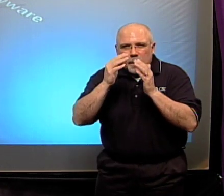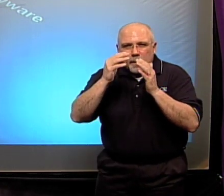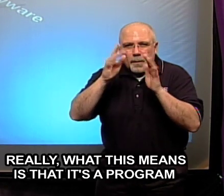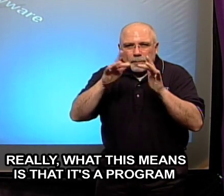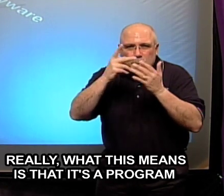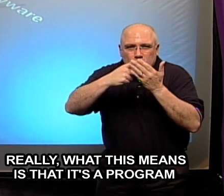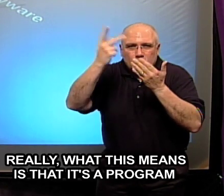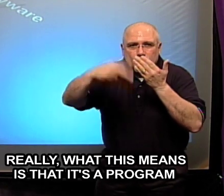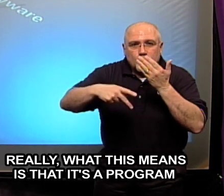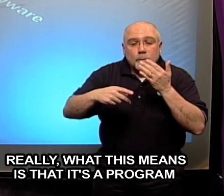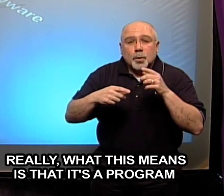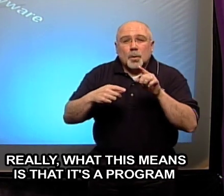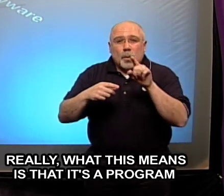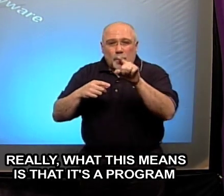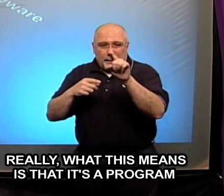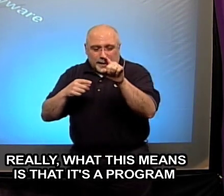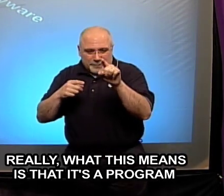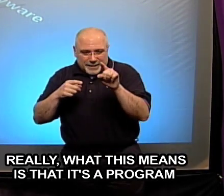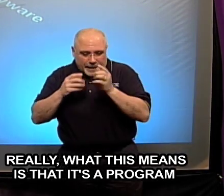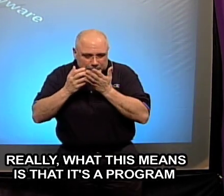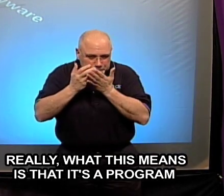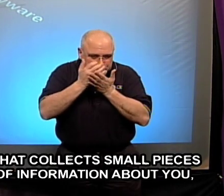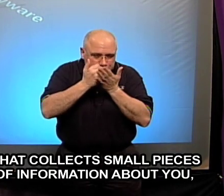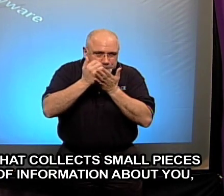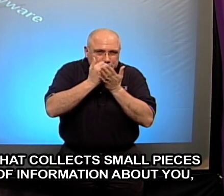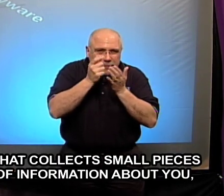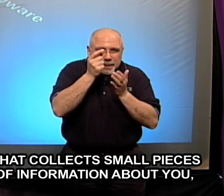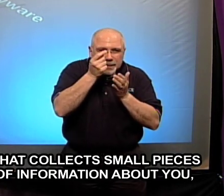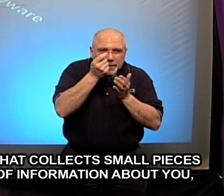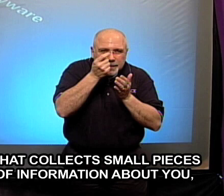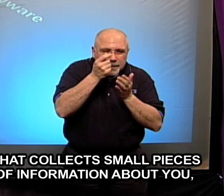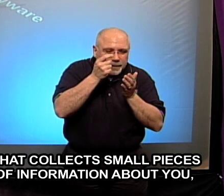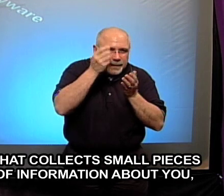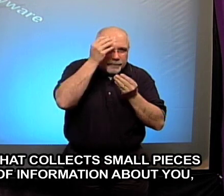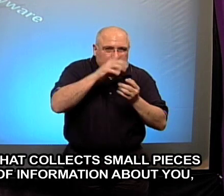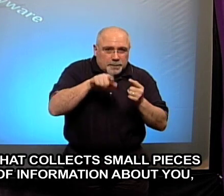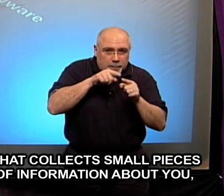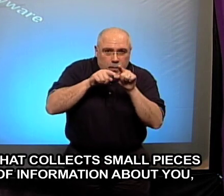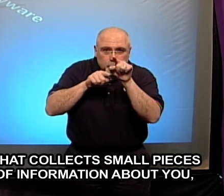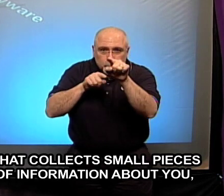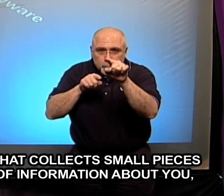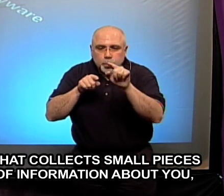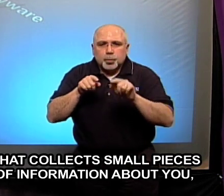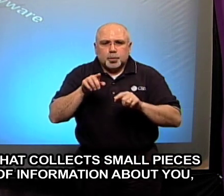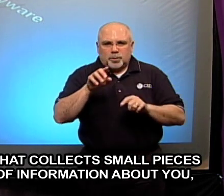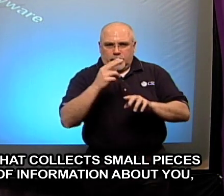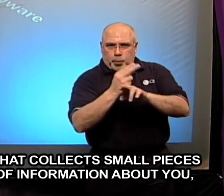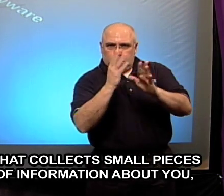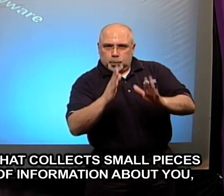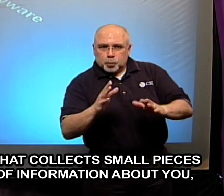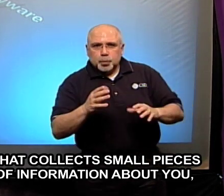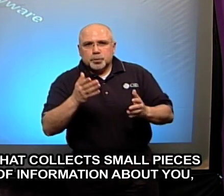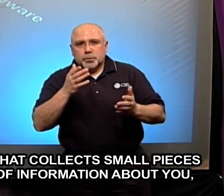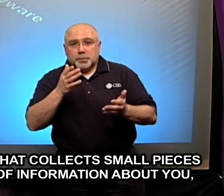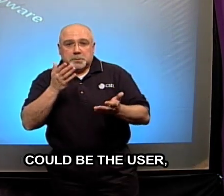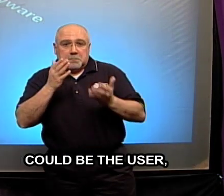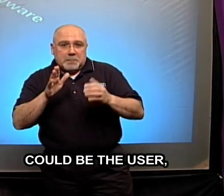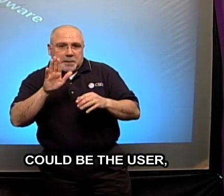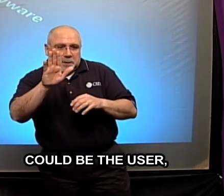really what this means is that it's a program that collects small pieces of information about you it could